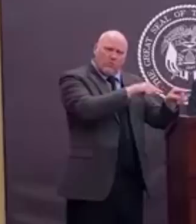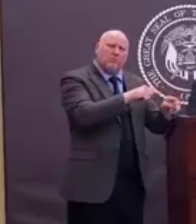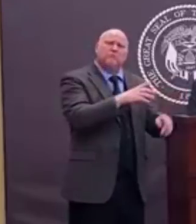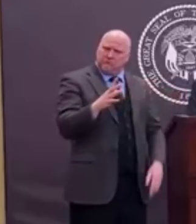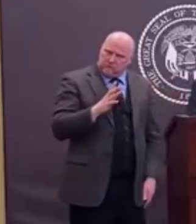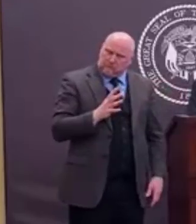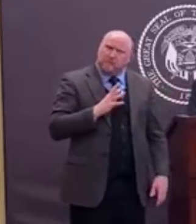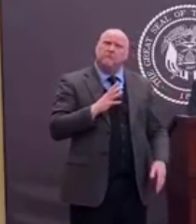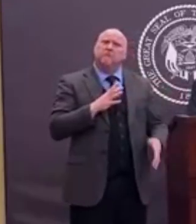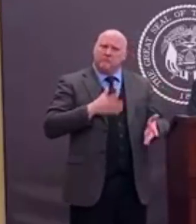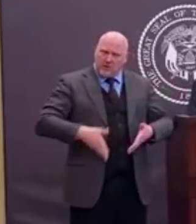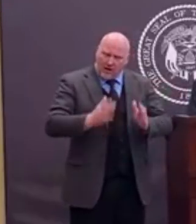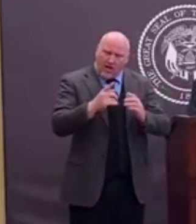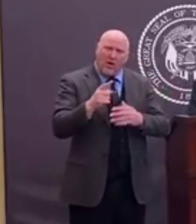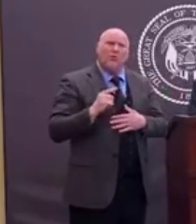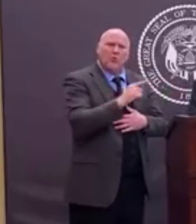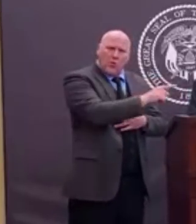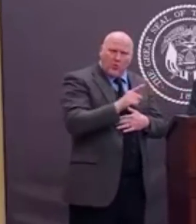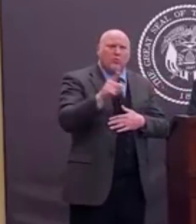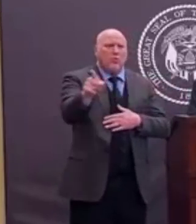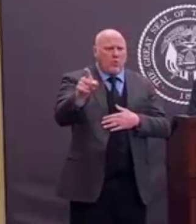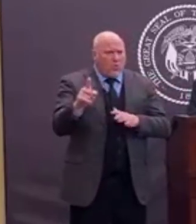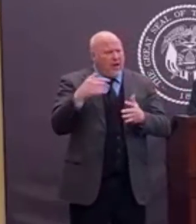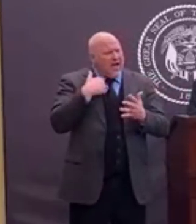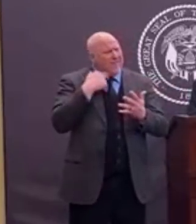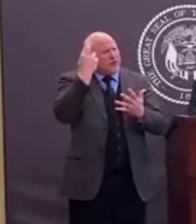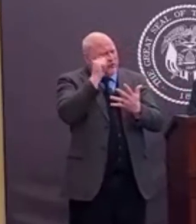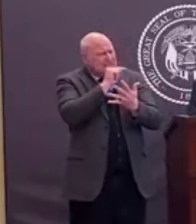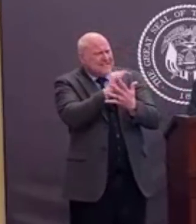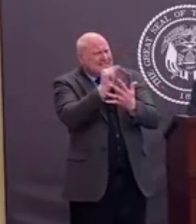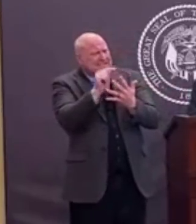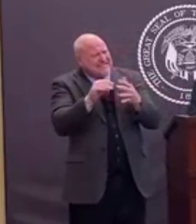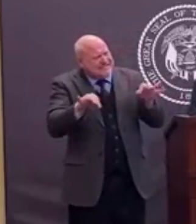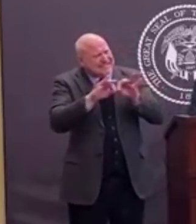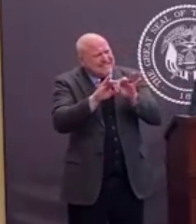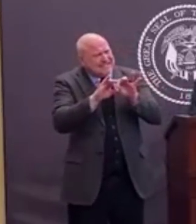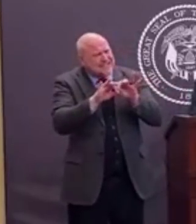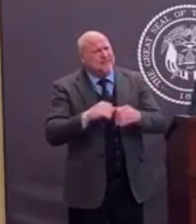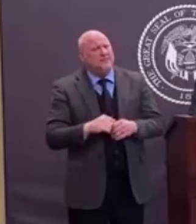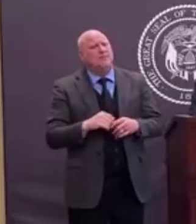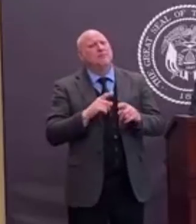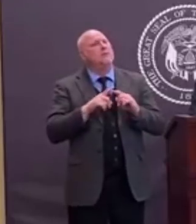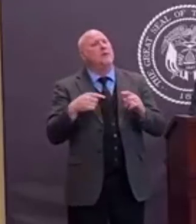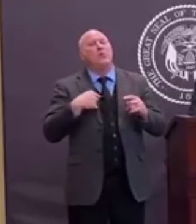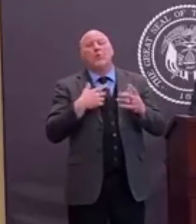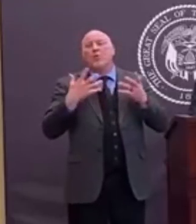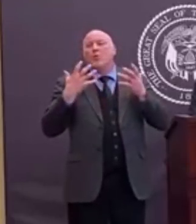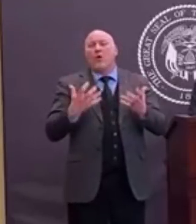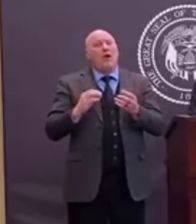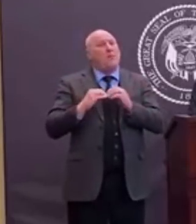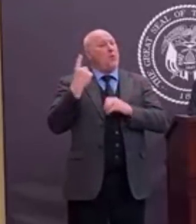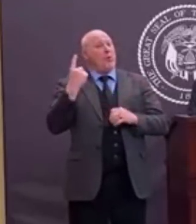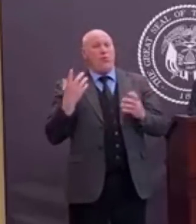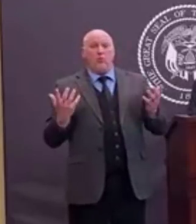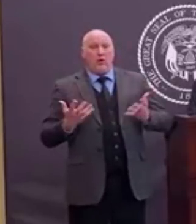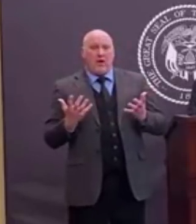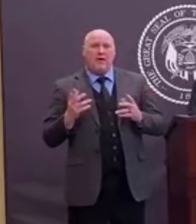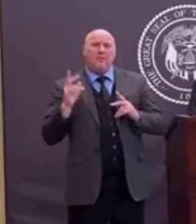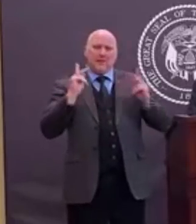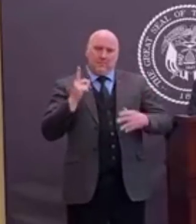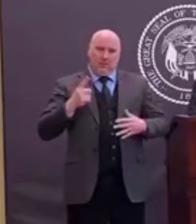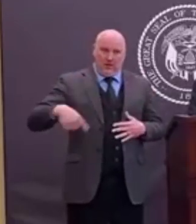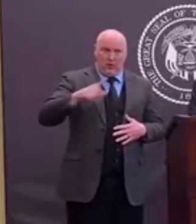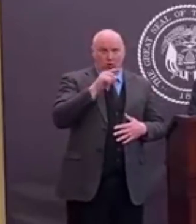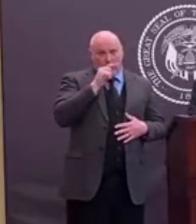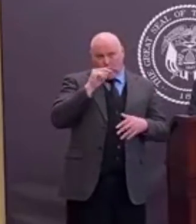to a work-related place. Again, we still would want the employee to engage in safe